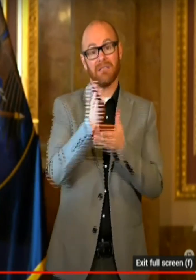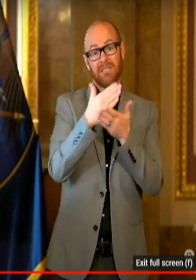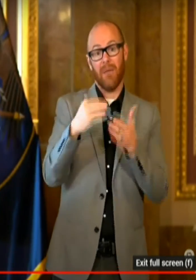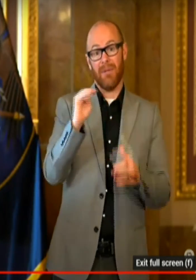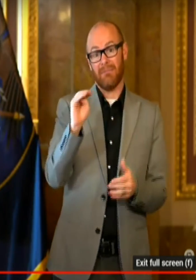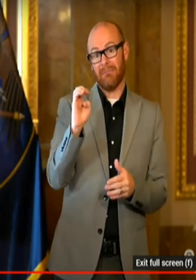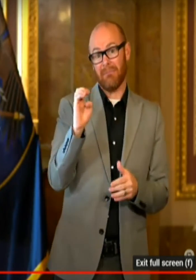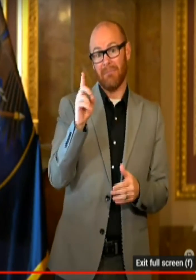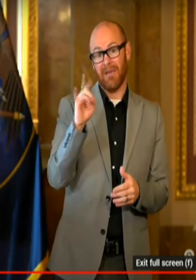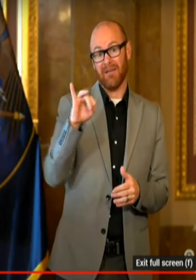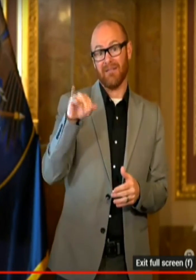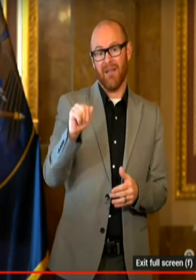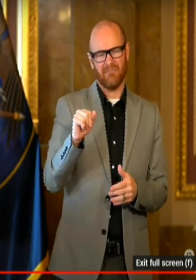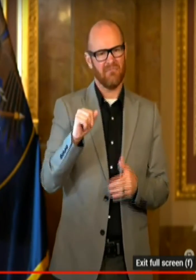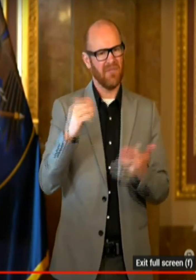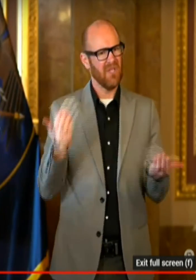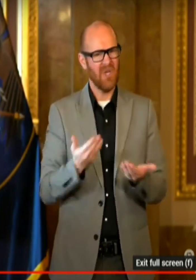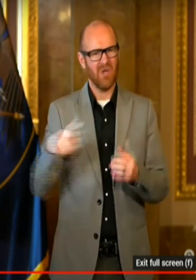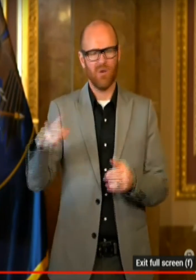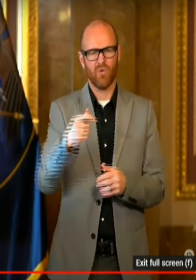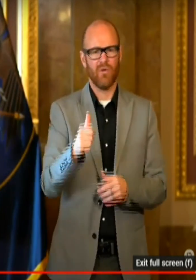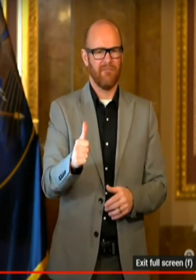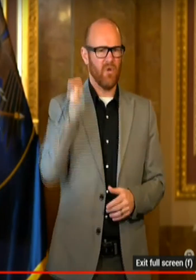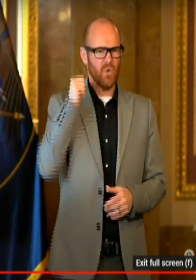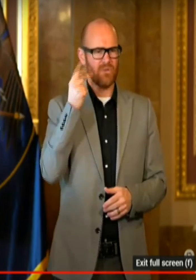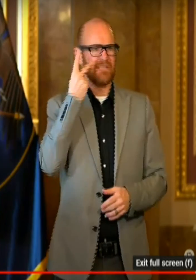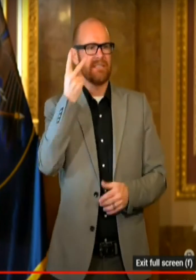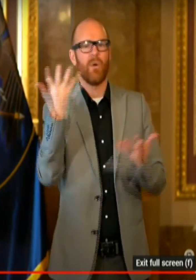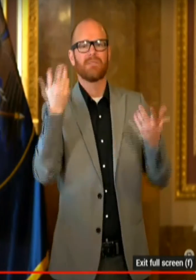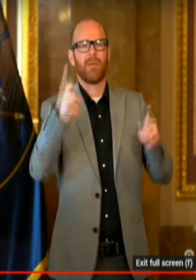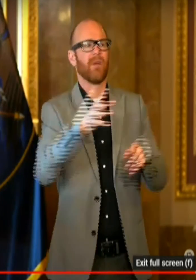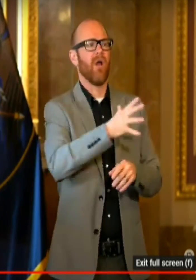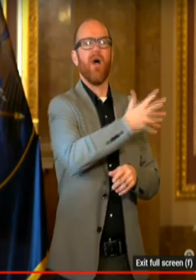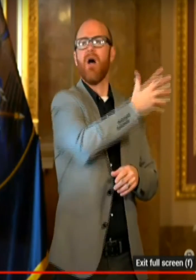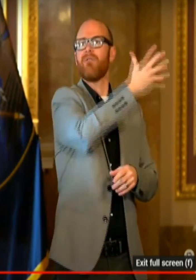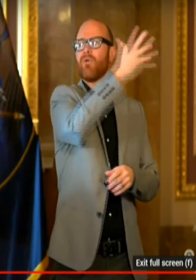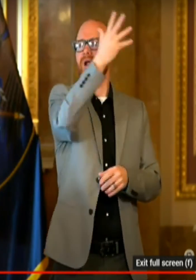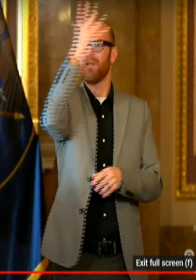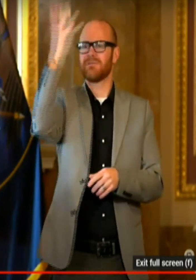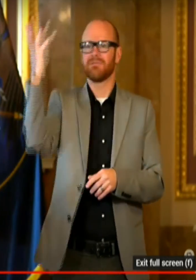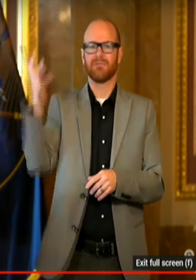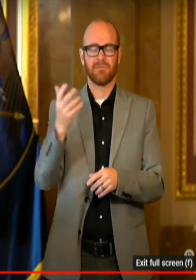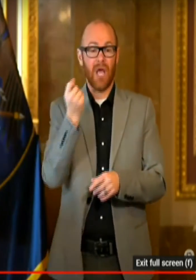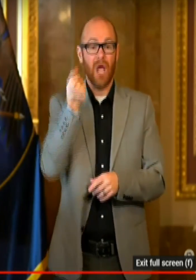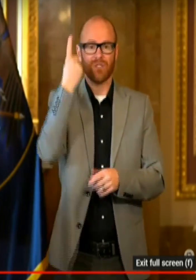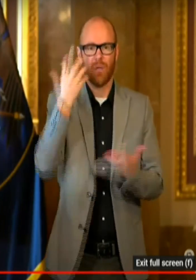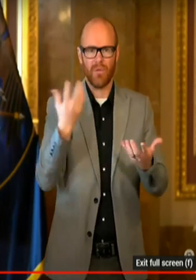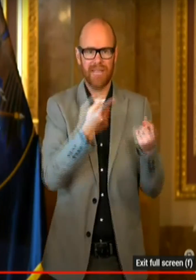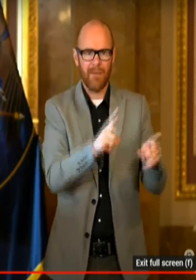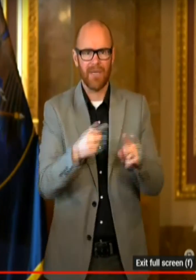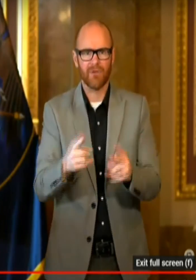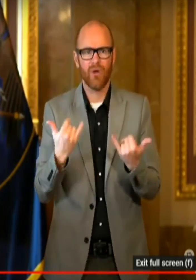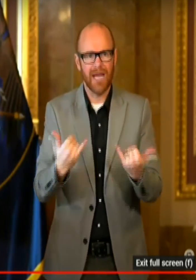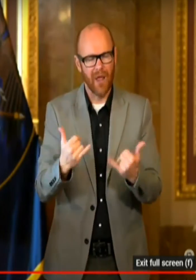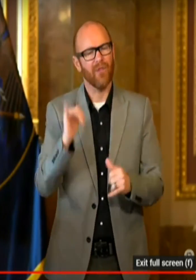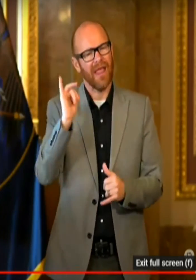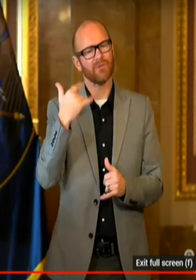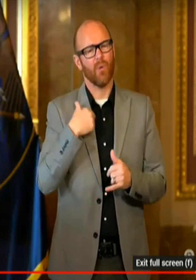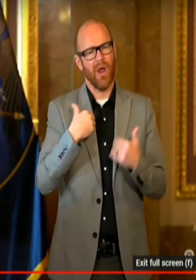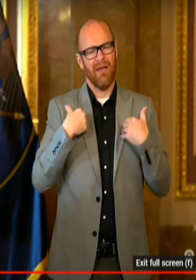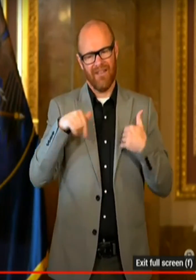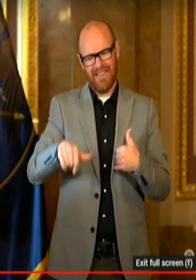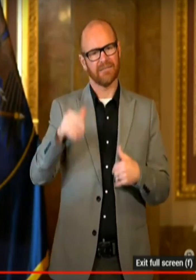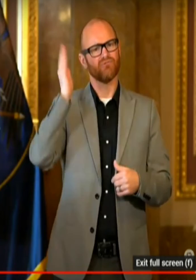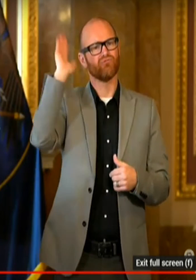that have refused to see what's happening everywhere else and to understand where that is going. And so that's why we're having this press conference to help